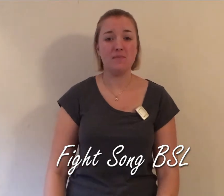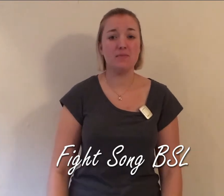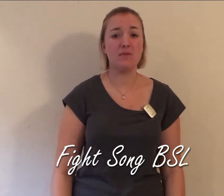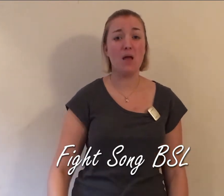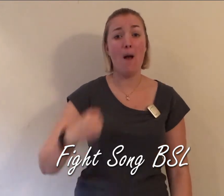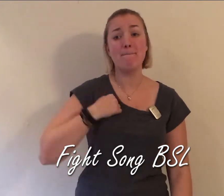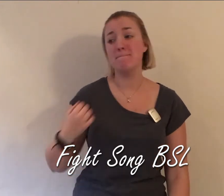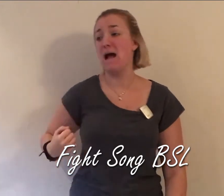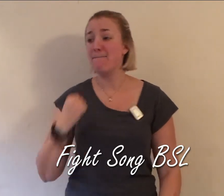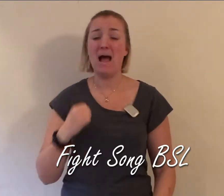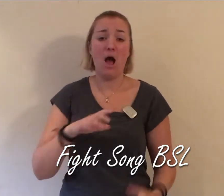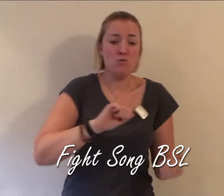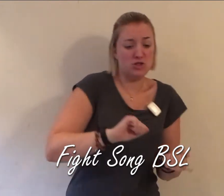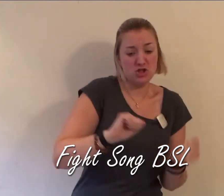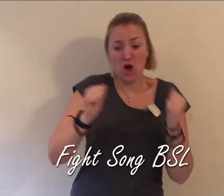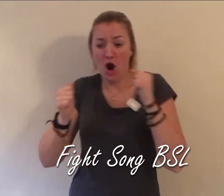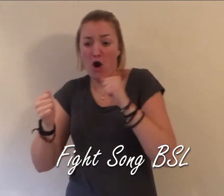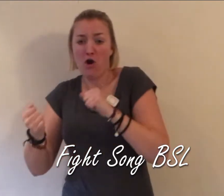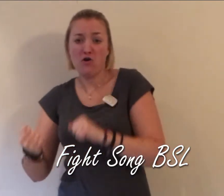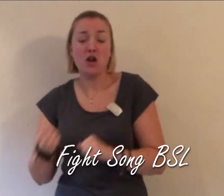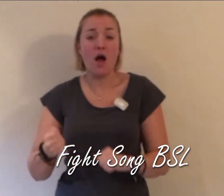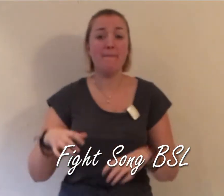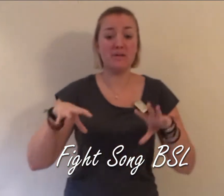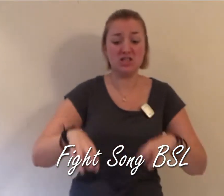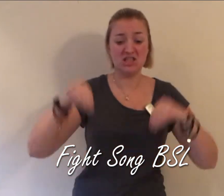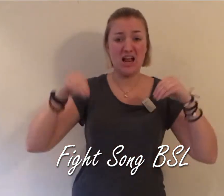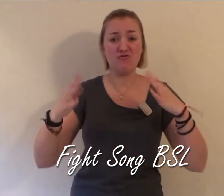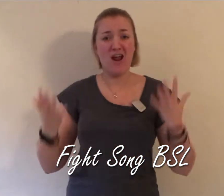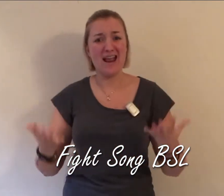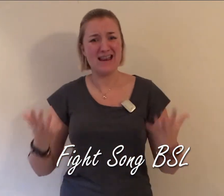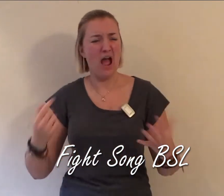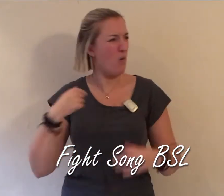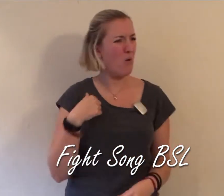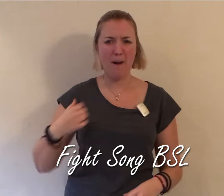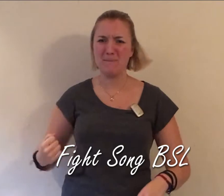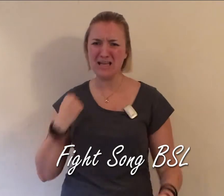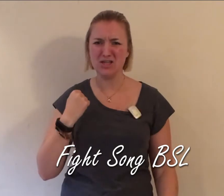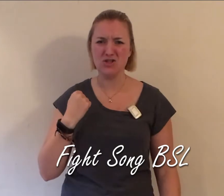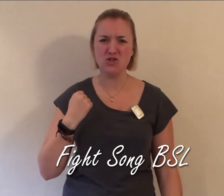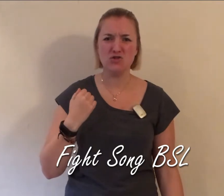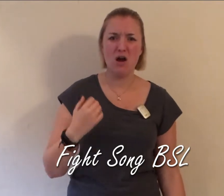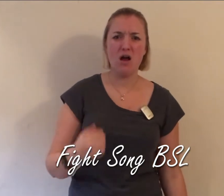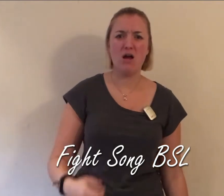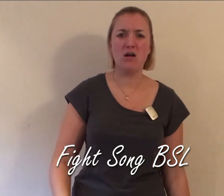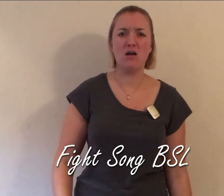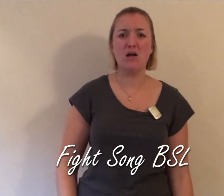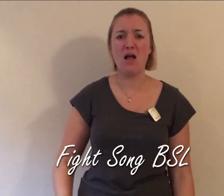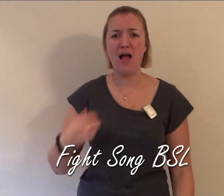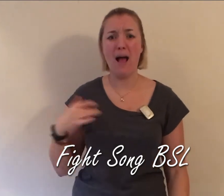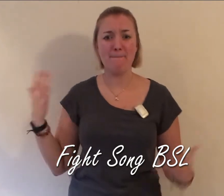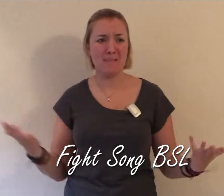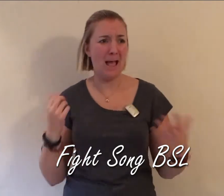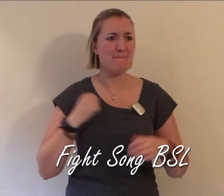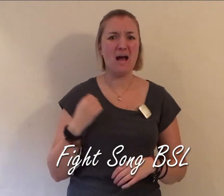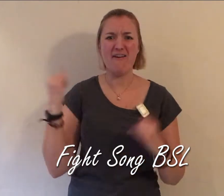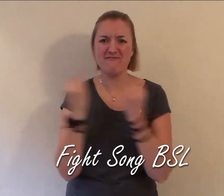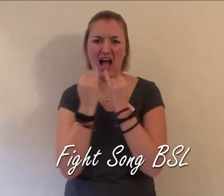My power's turned on Stop it right now, I'll be strong I'll play my fight